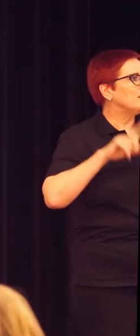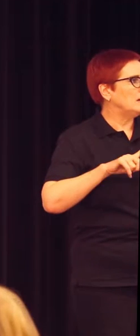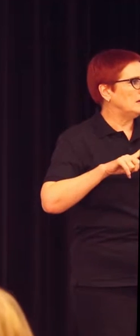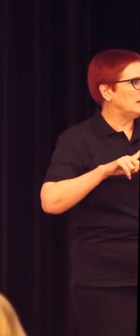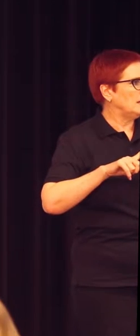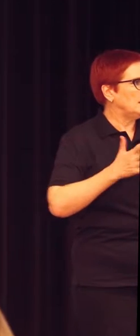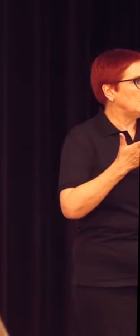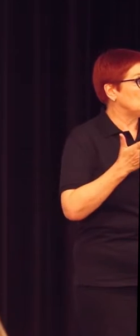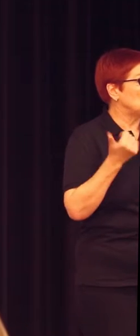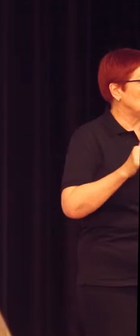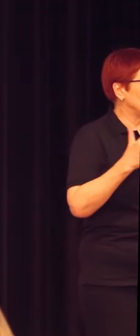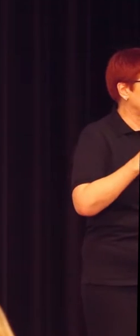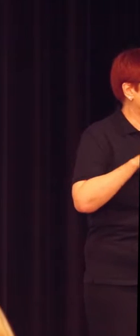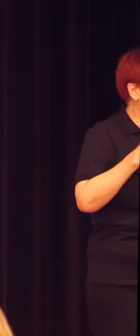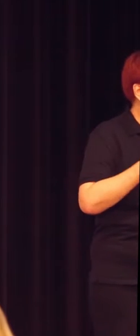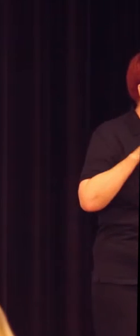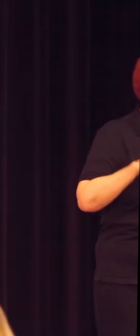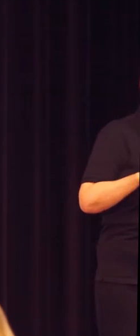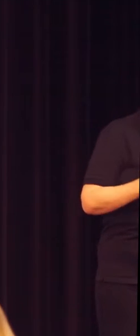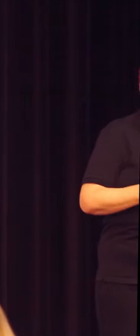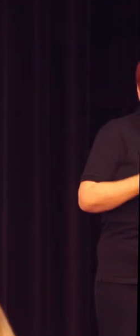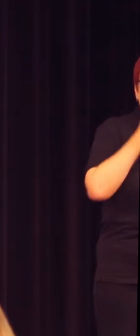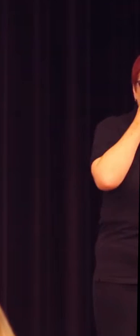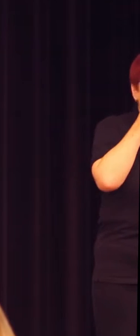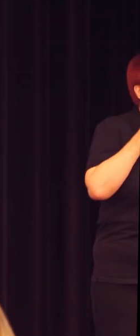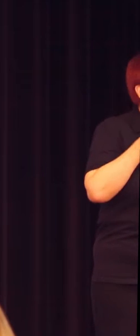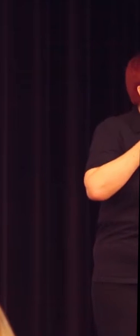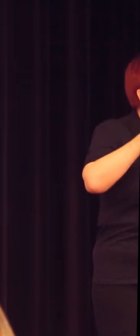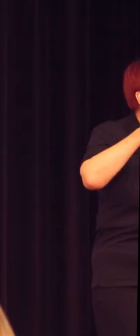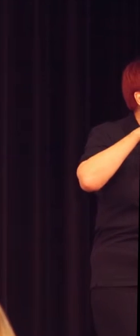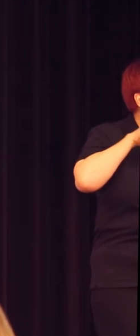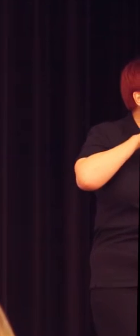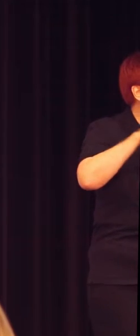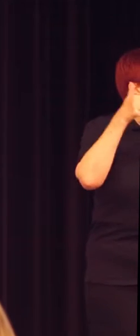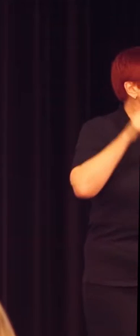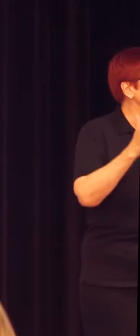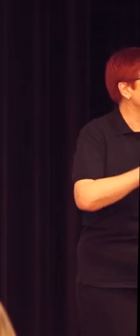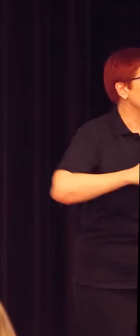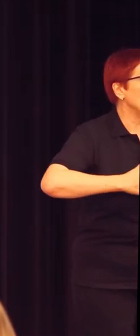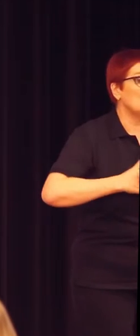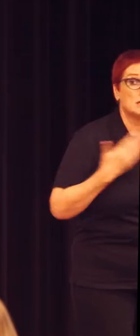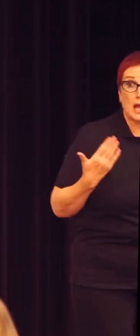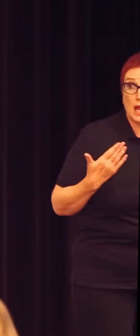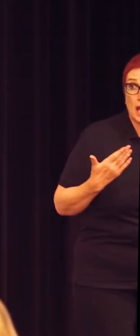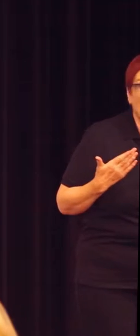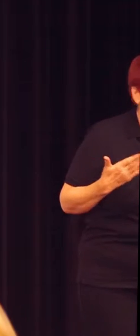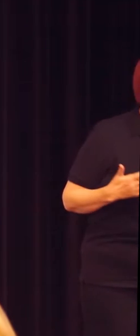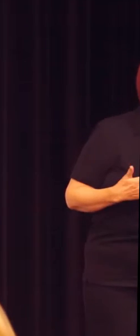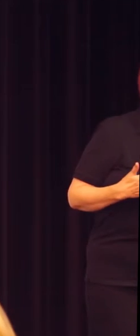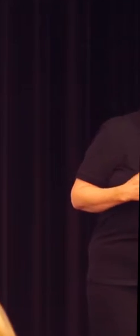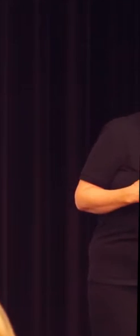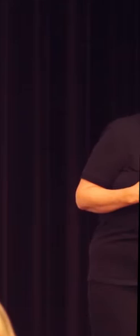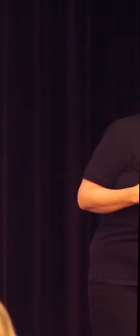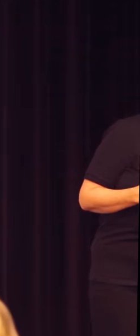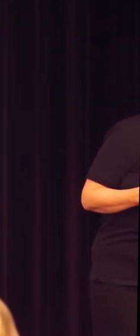and tried to identify when they are at their peak moment during the day. Does anybody want to guess when the students are